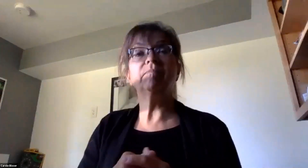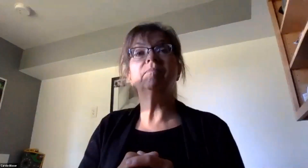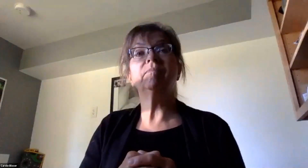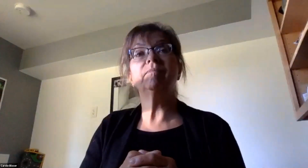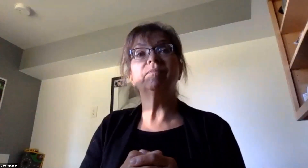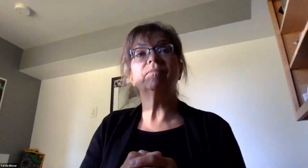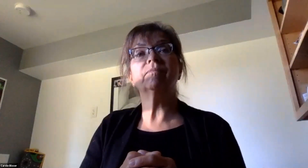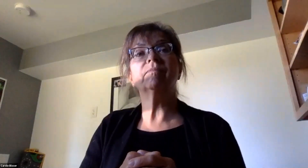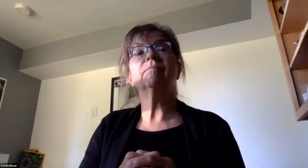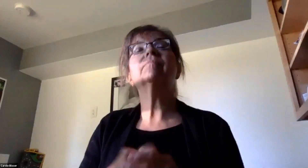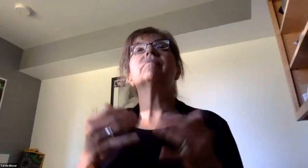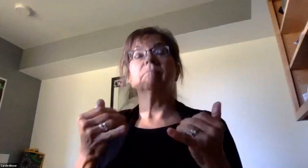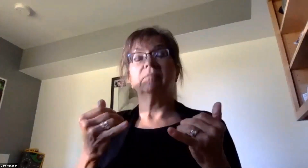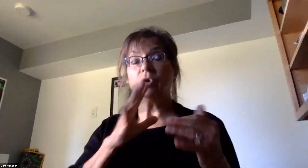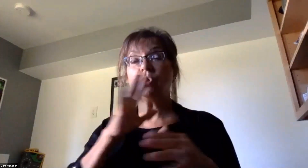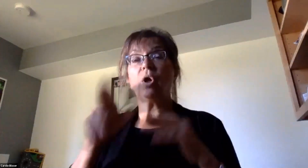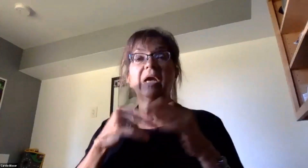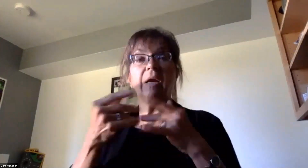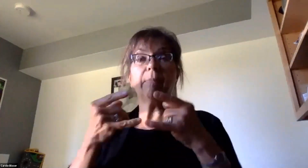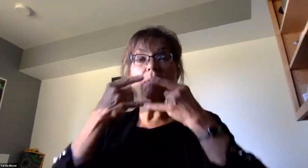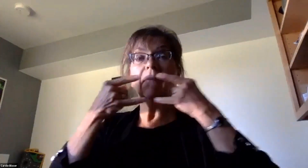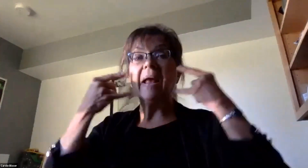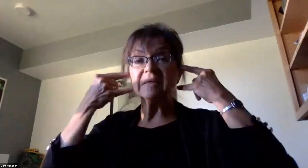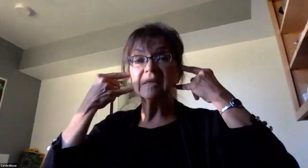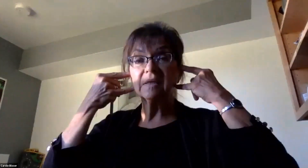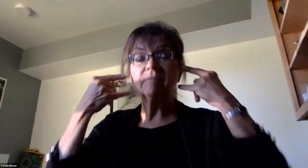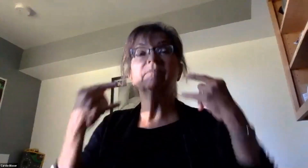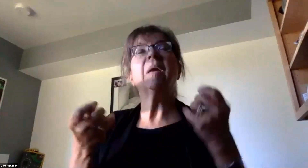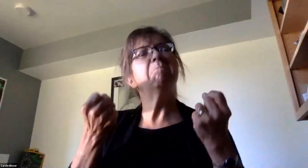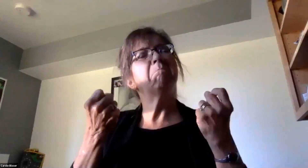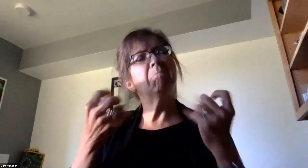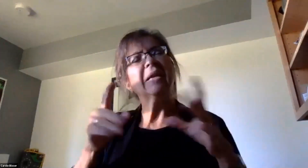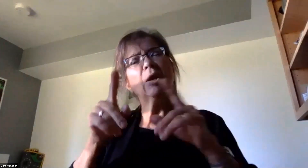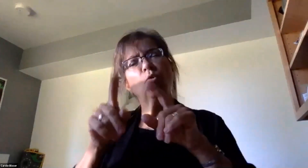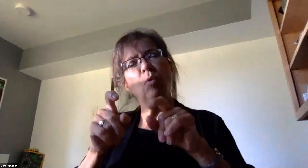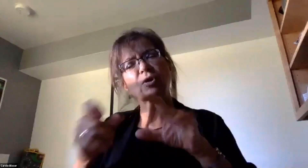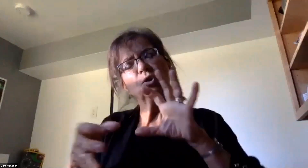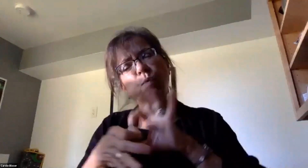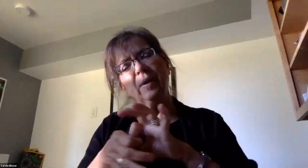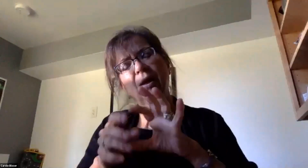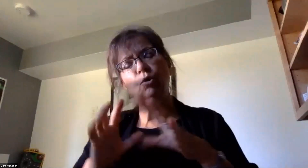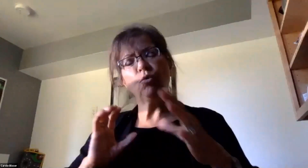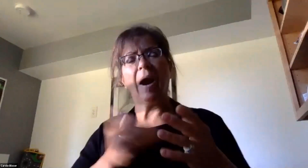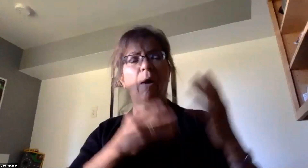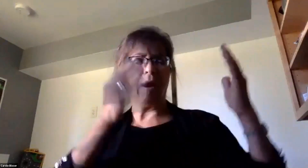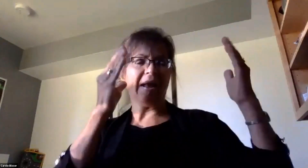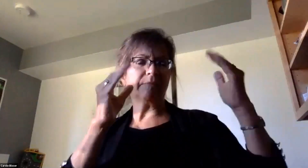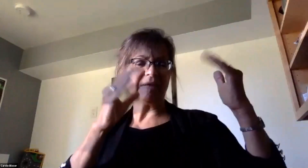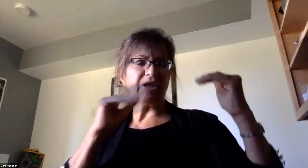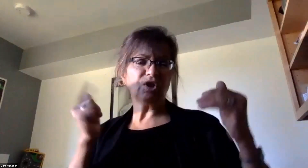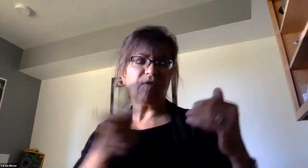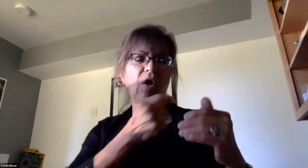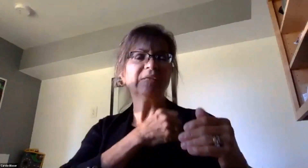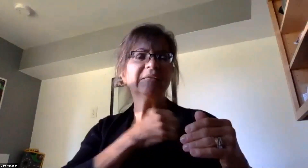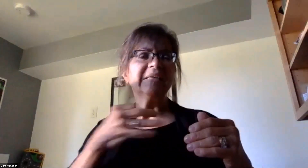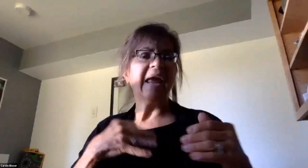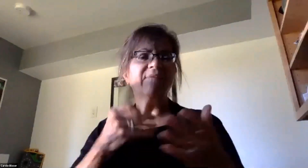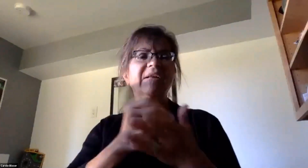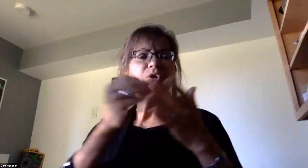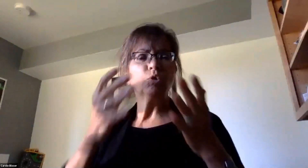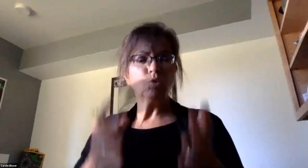Moving on to the issues of face coverings and masks, there were a number of questions around our expectations of all staff and students wearing masks.